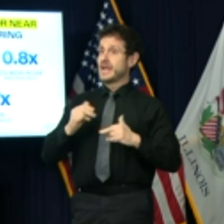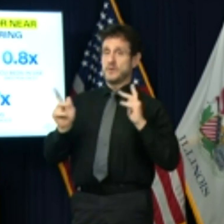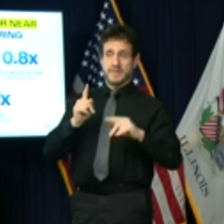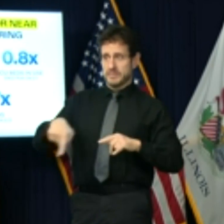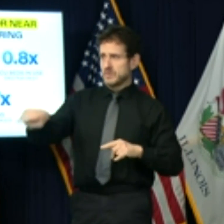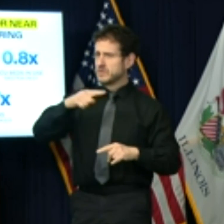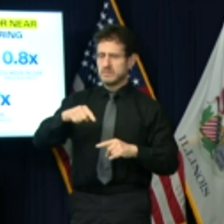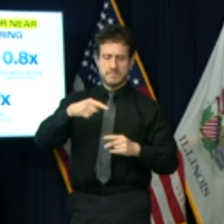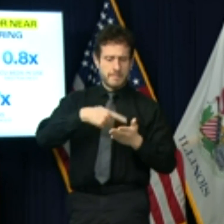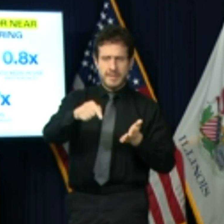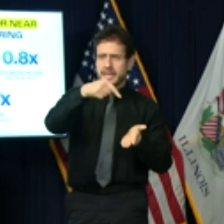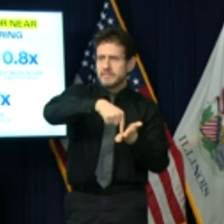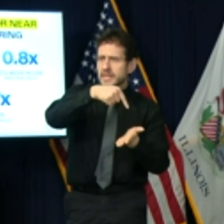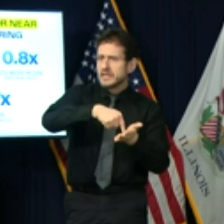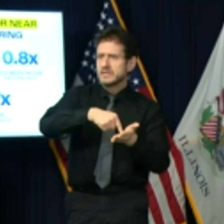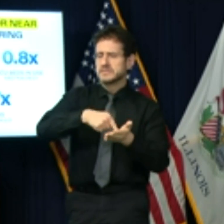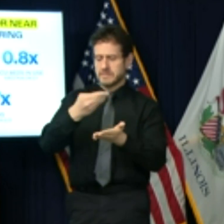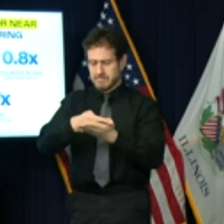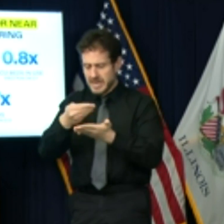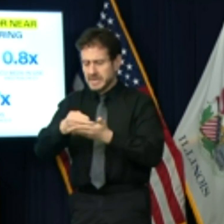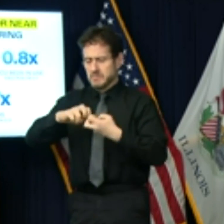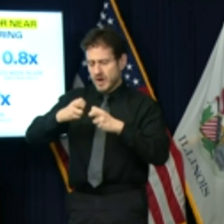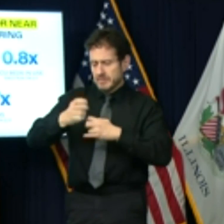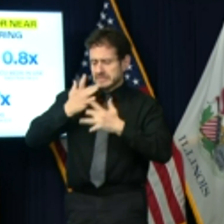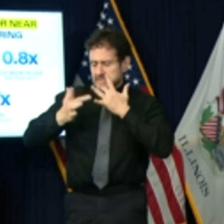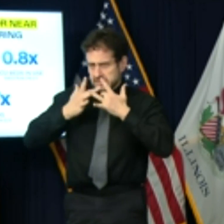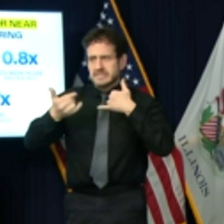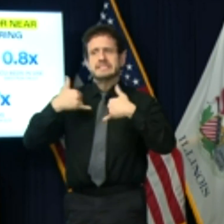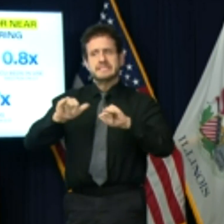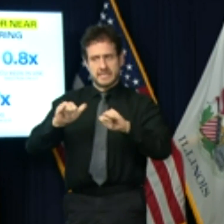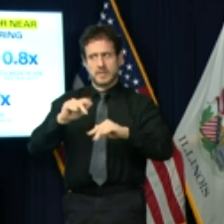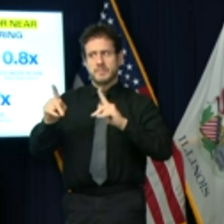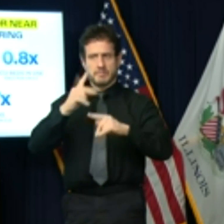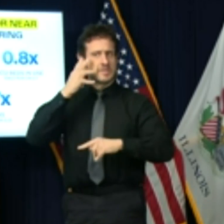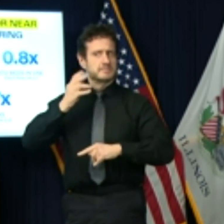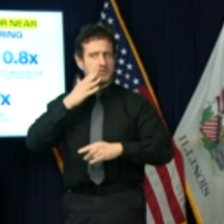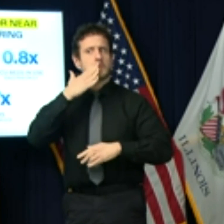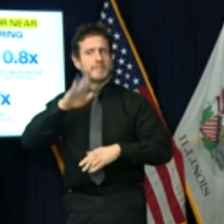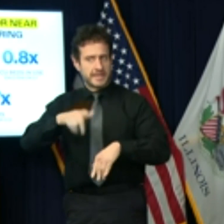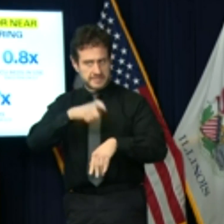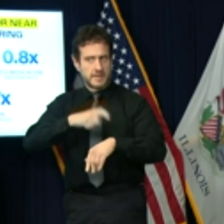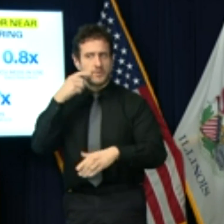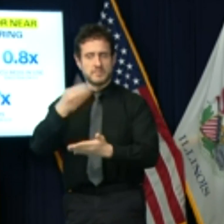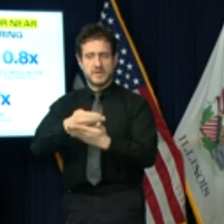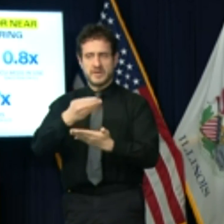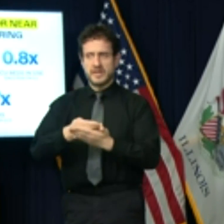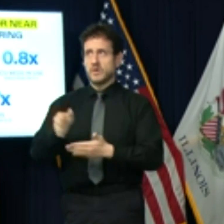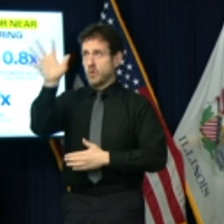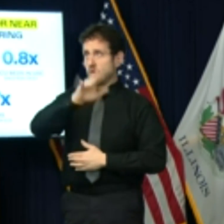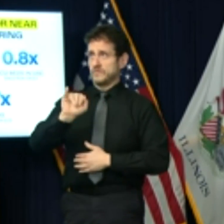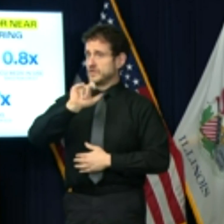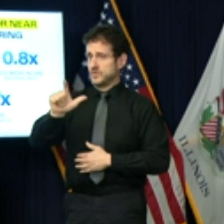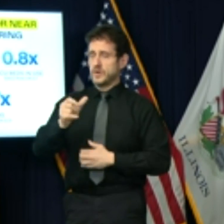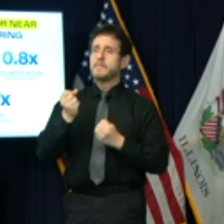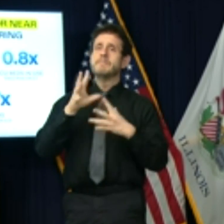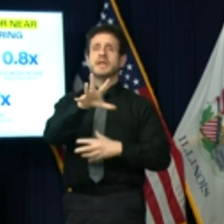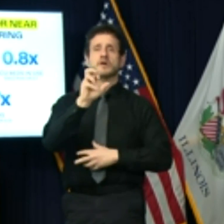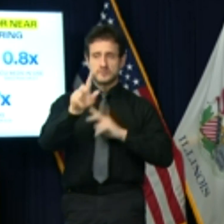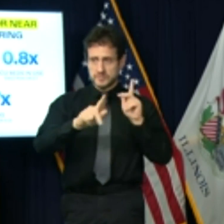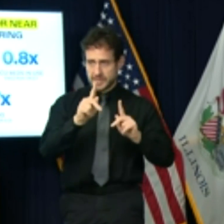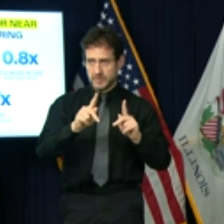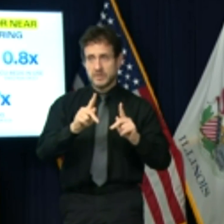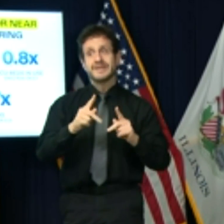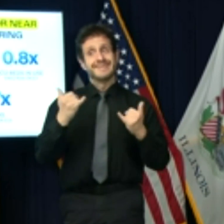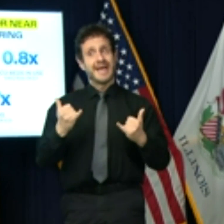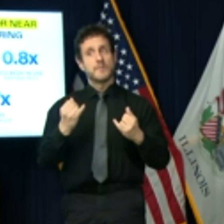staying above water still linger. And across Illinois, hundreds, and then thousands, lost their lives.